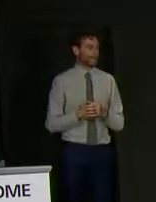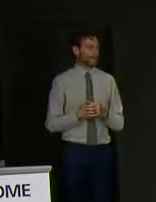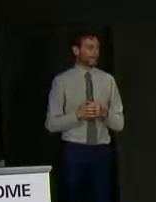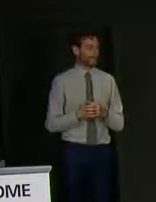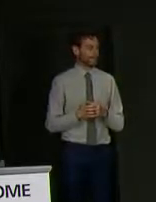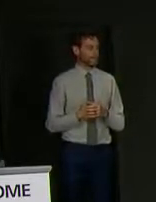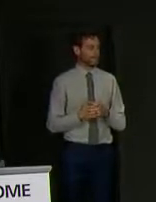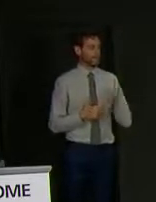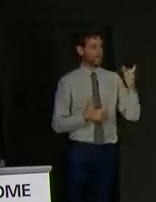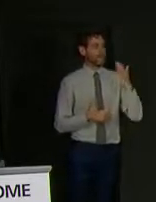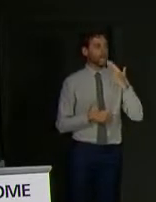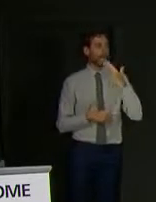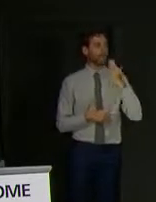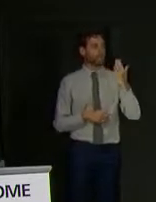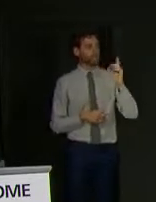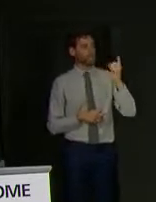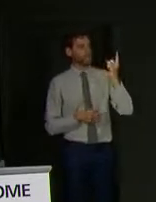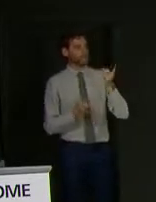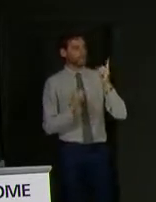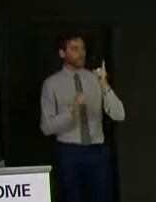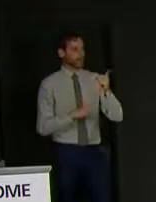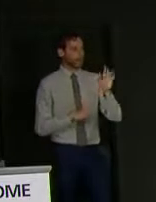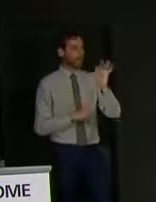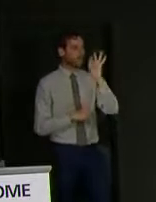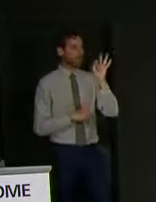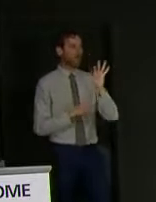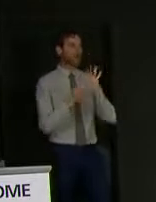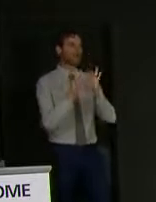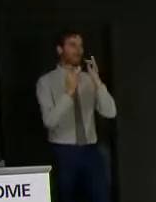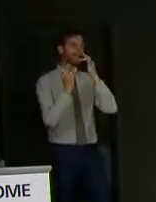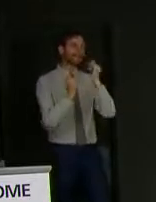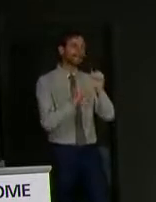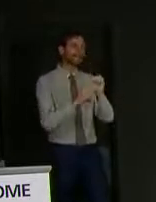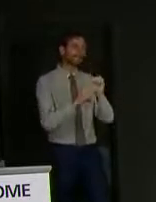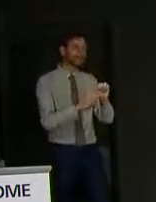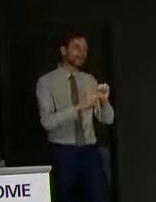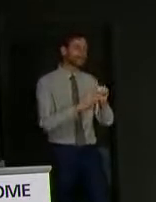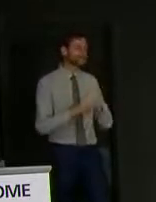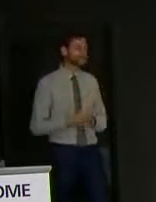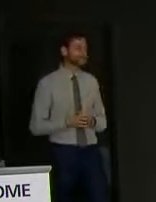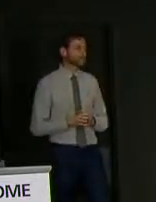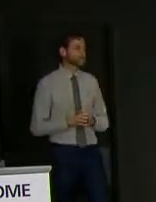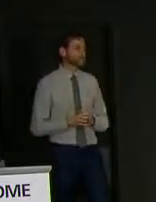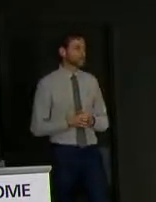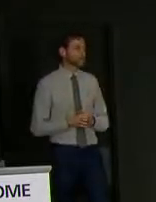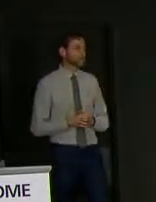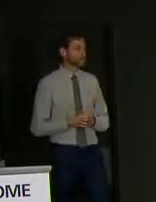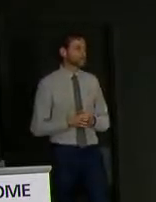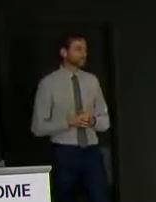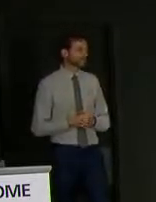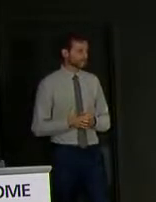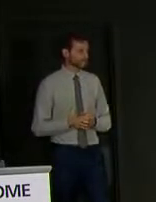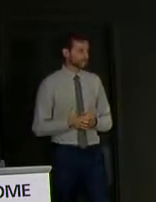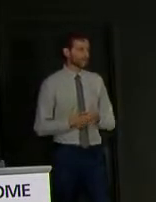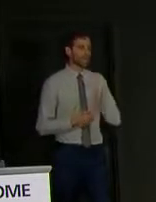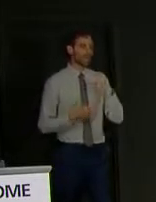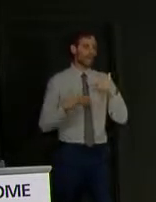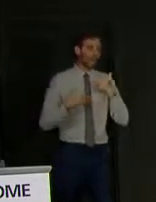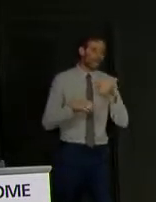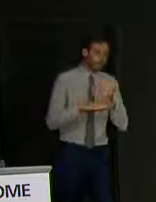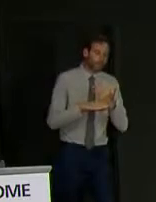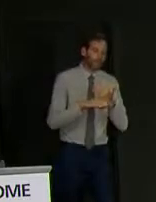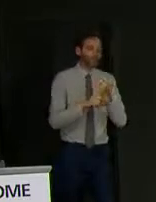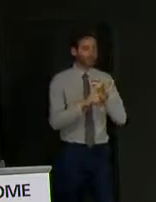Thank you, First Minister. My question is about test and protect. Will health workers in the community, GPs, nurses, carers, et cetera,